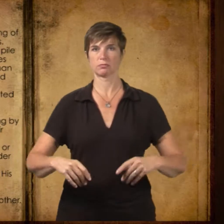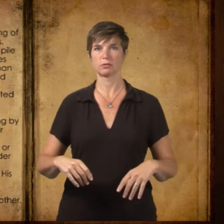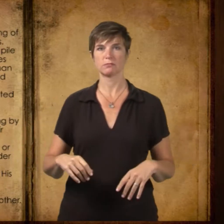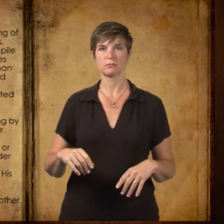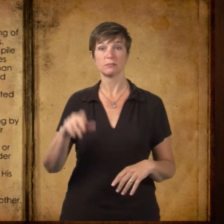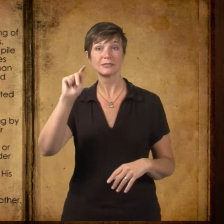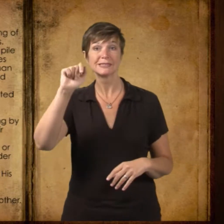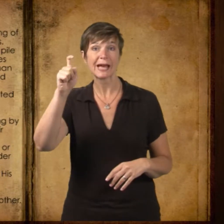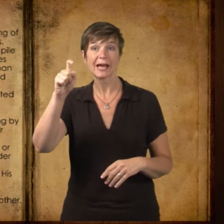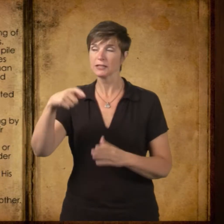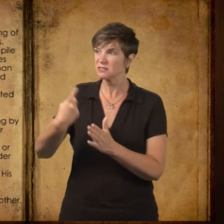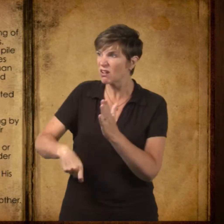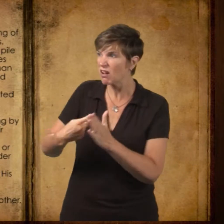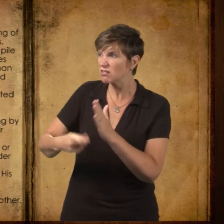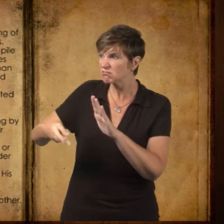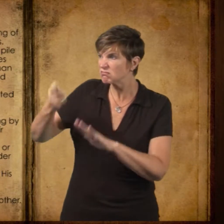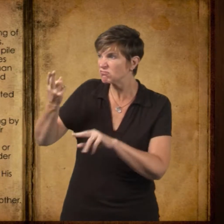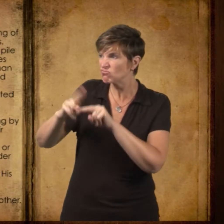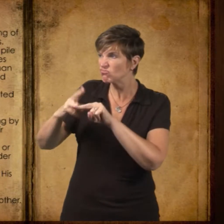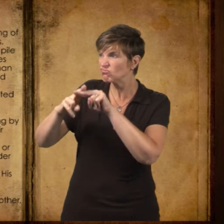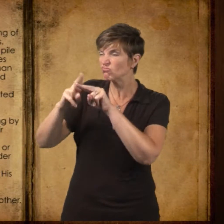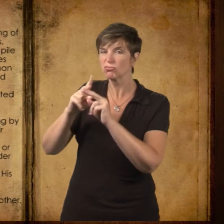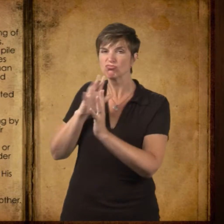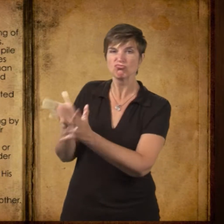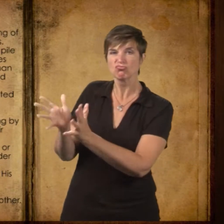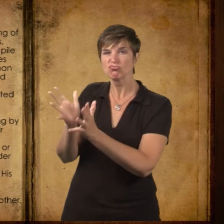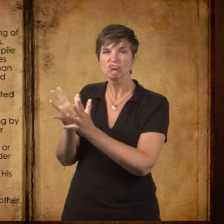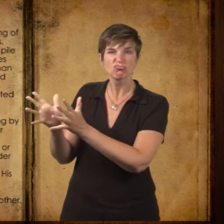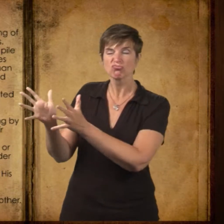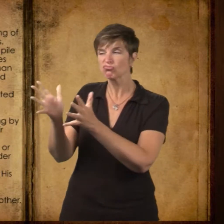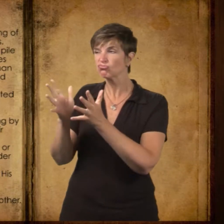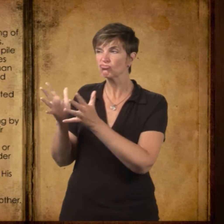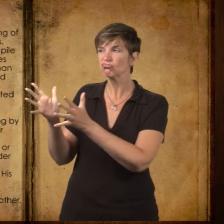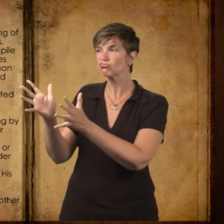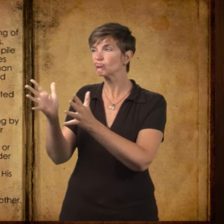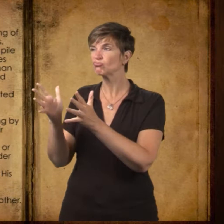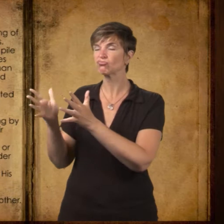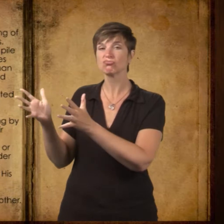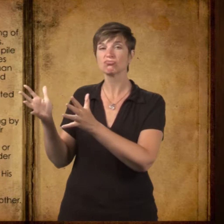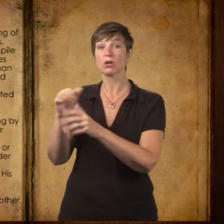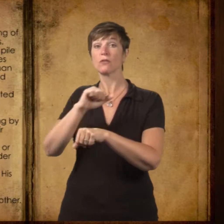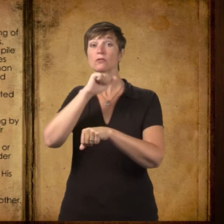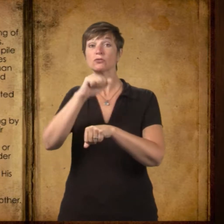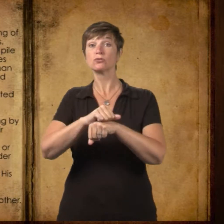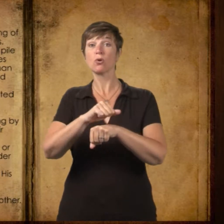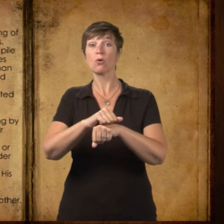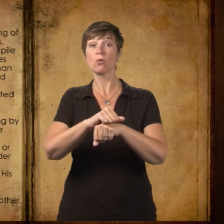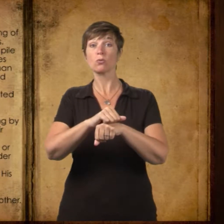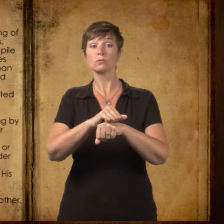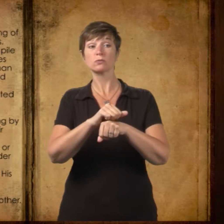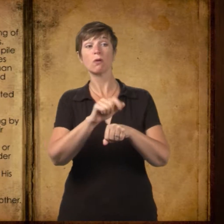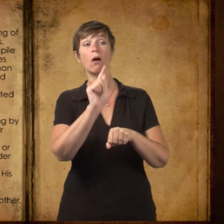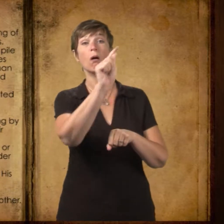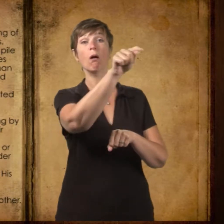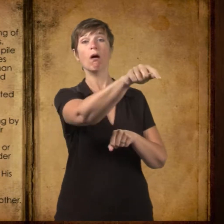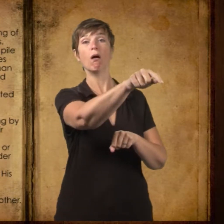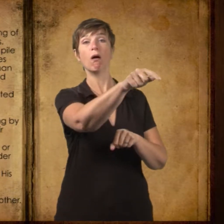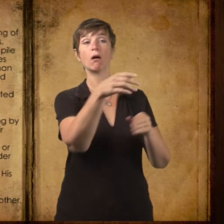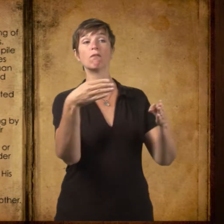They stood together away from the pile of stones in the corner, and their jokes were quiet, and they